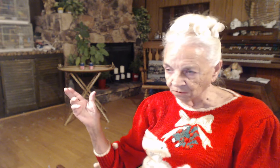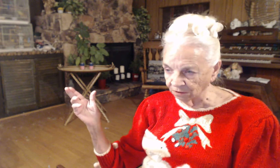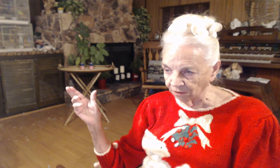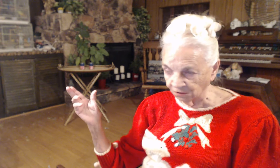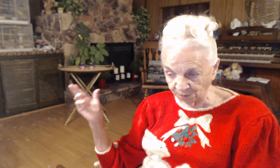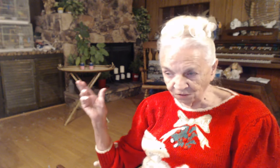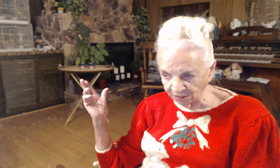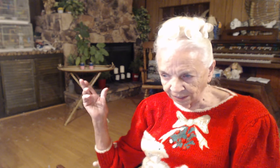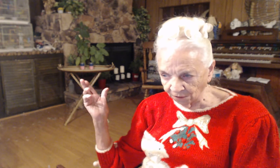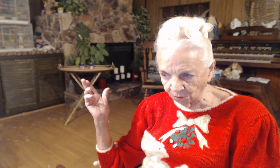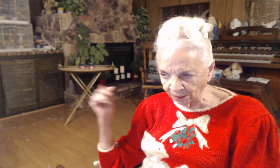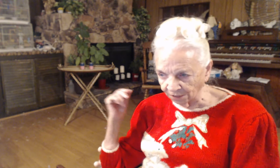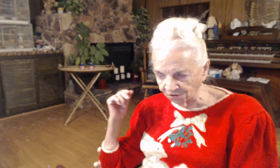especially now that we've got snow.